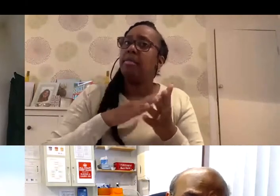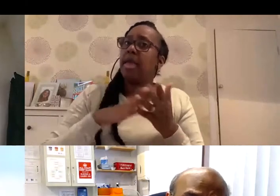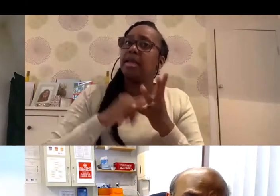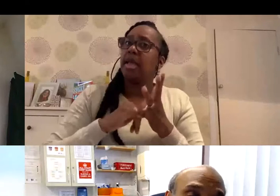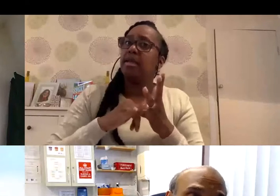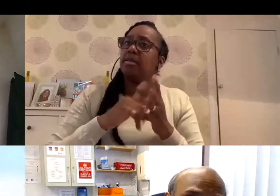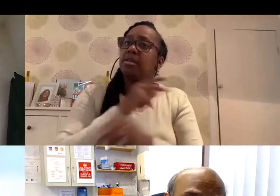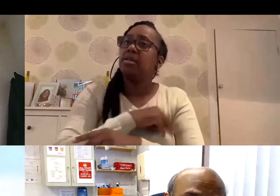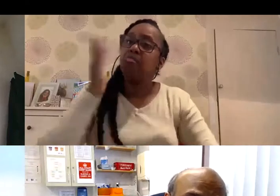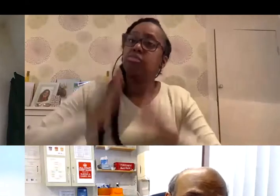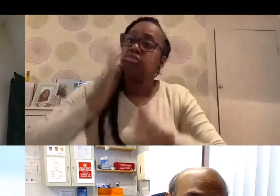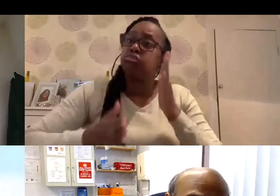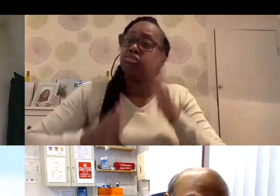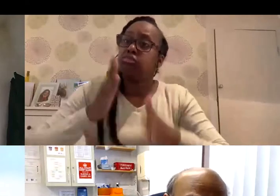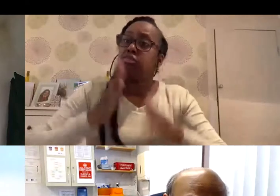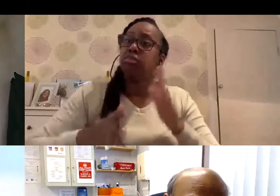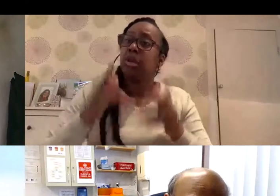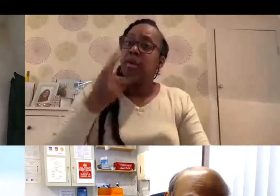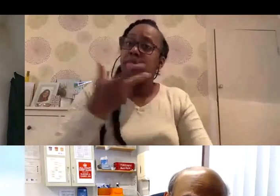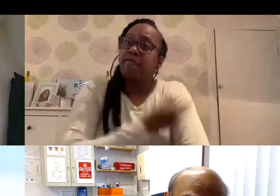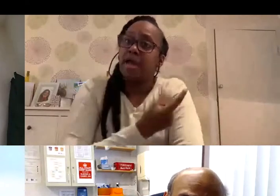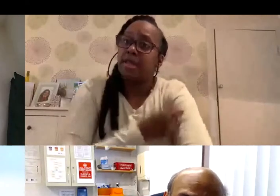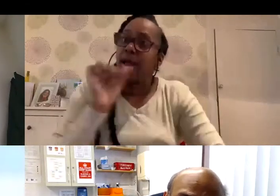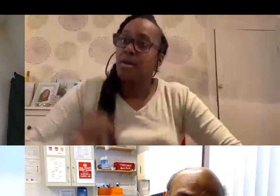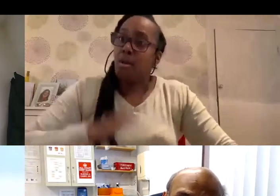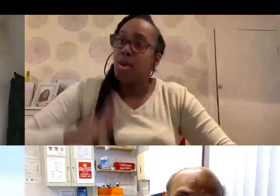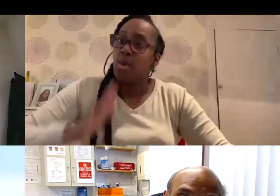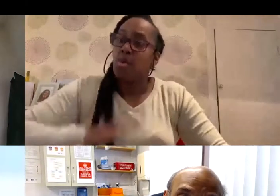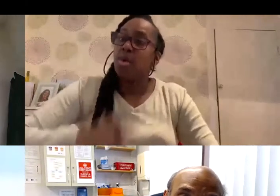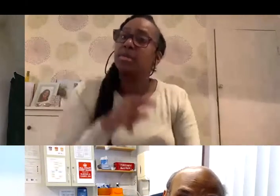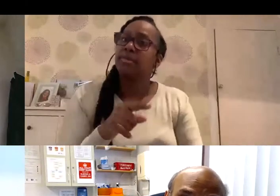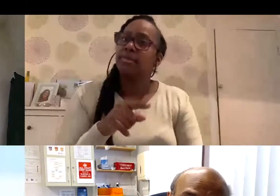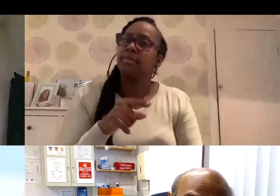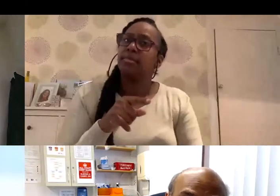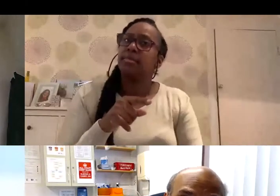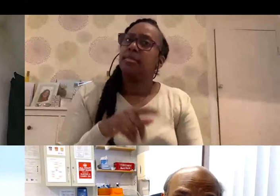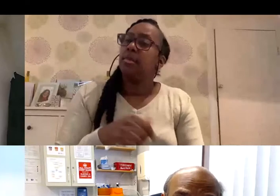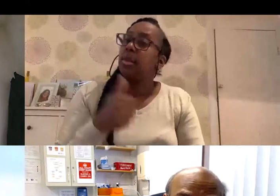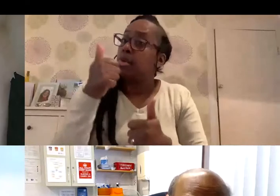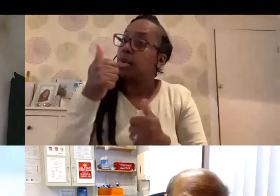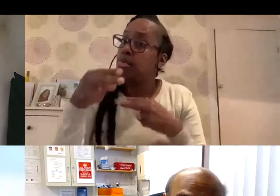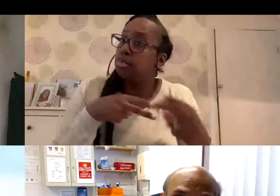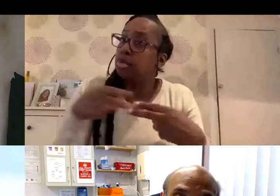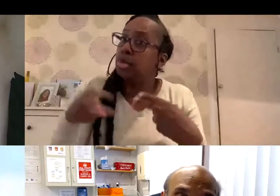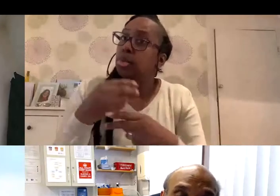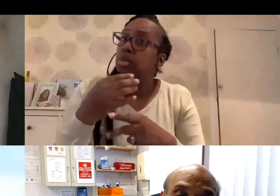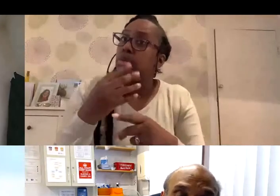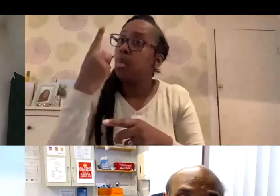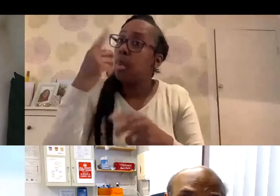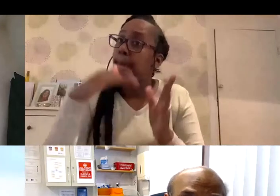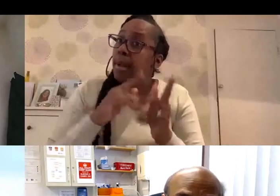down to take their place at the vaccine point in the hospital. And the good news is now, four weeks later,